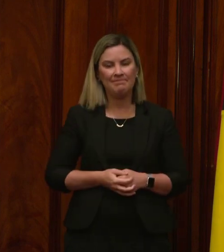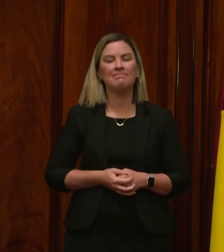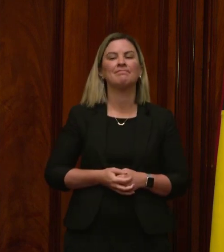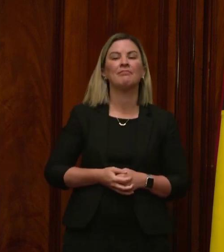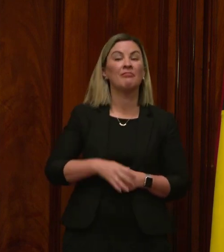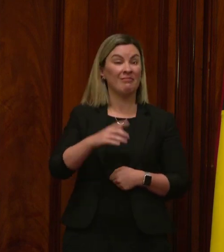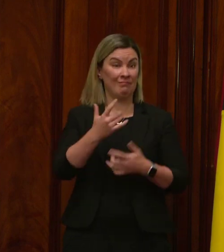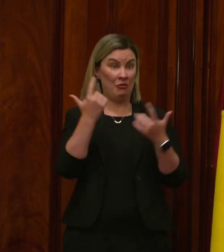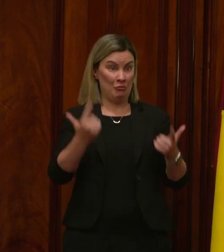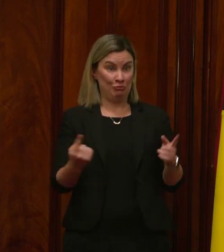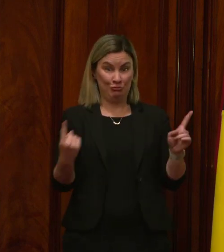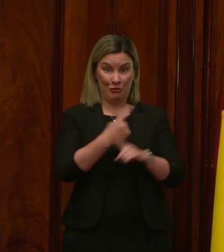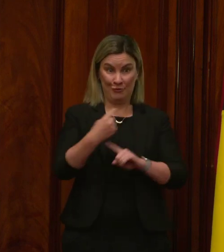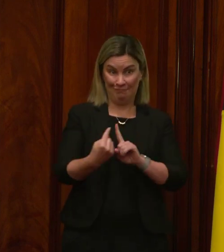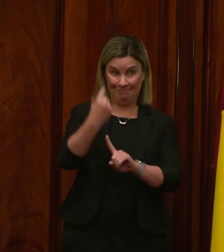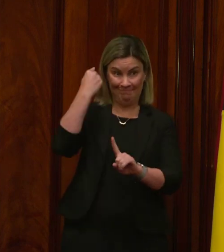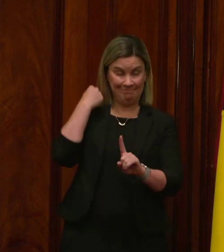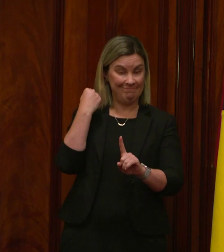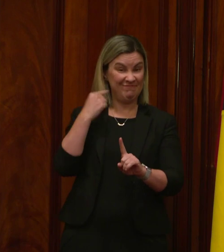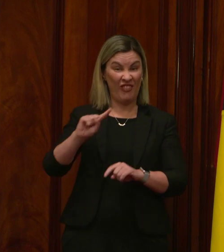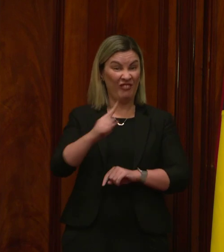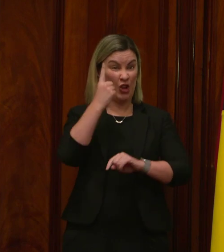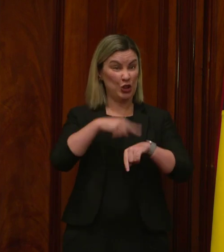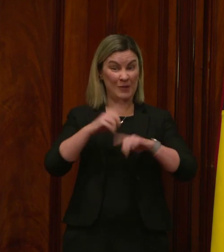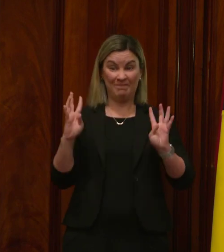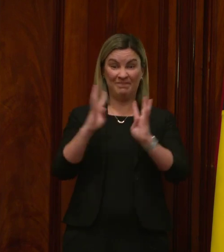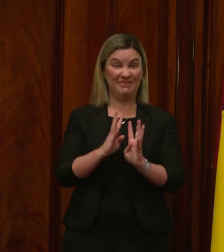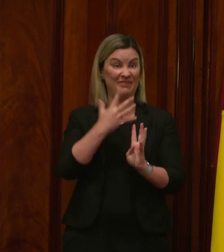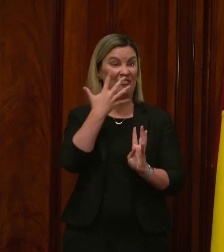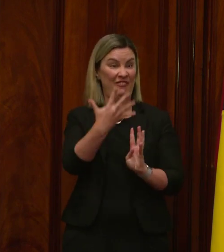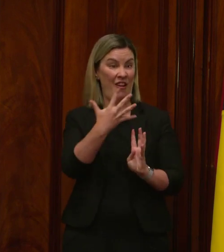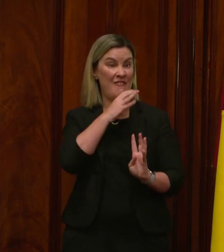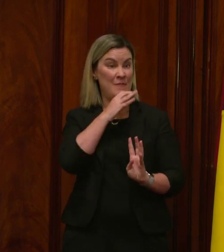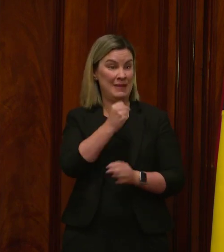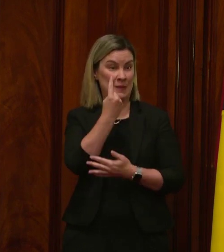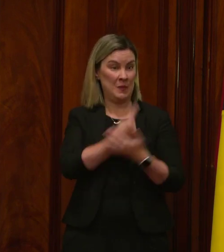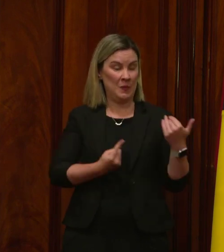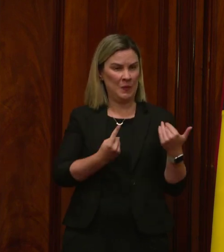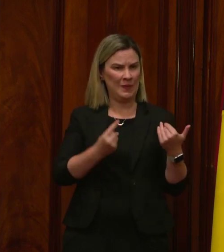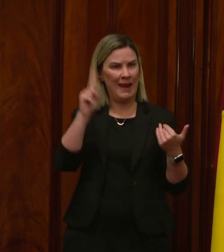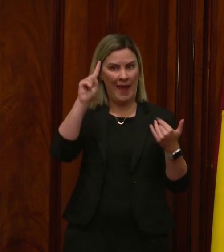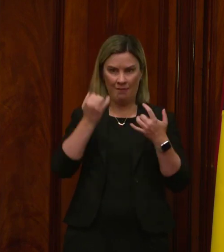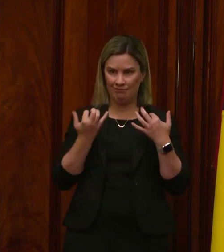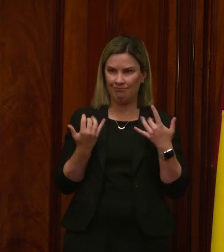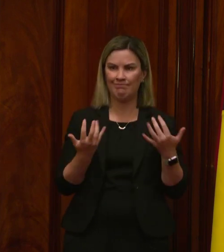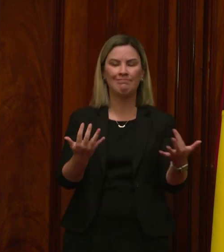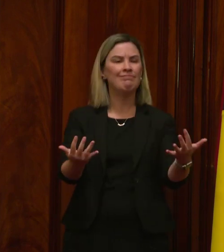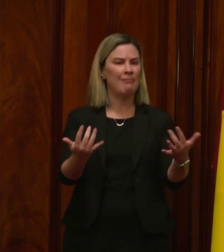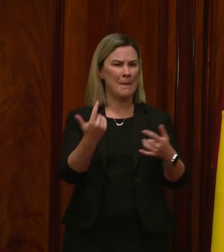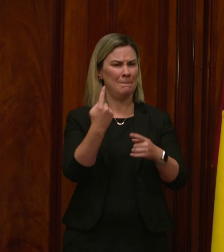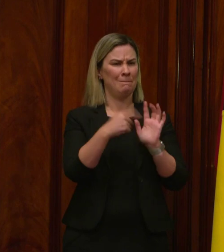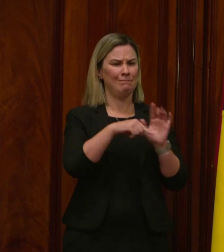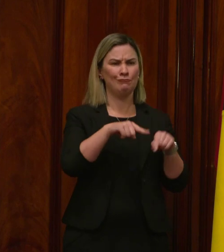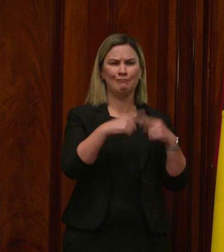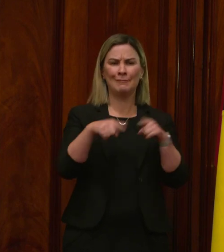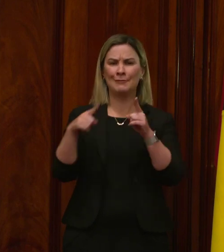were only five government officials, all of them men. Today, we are more numerous and more representative of our community.